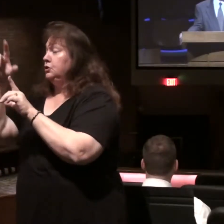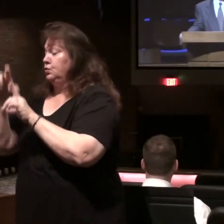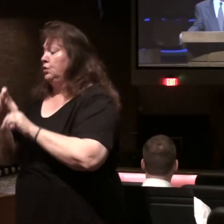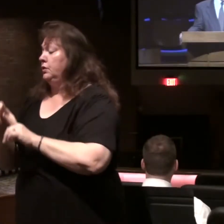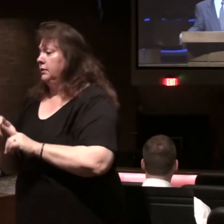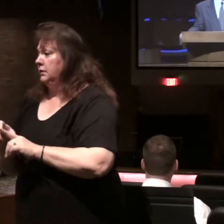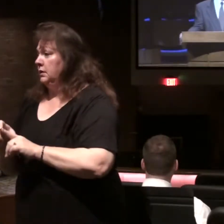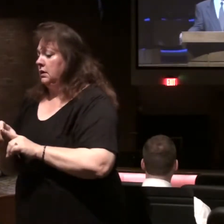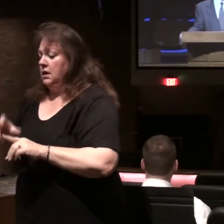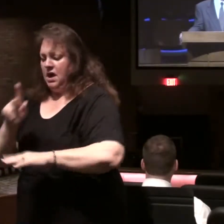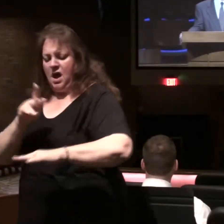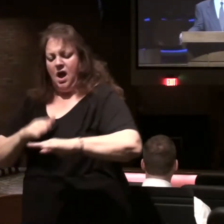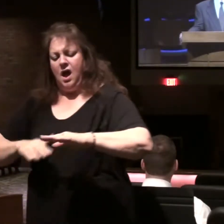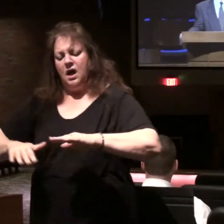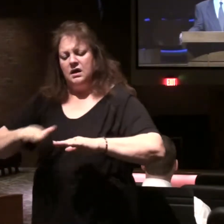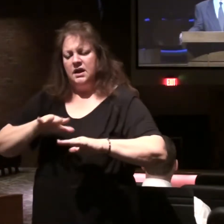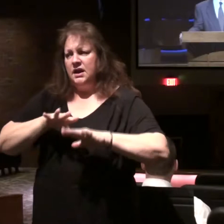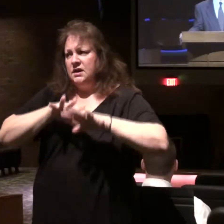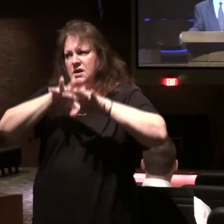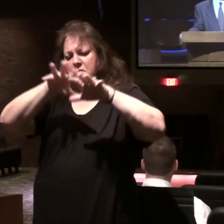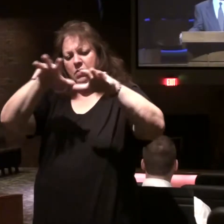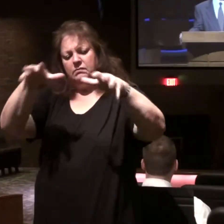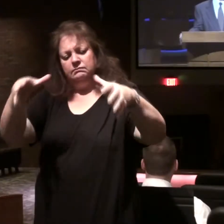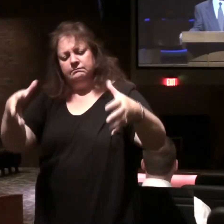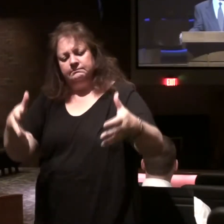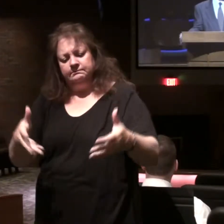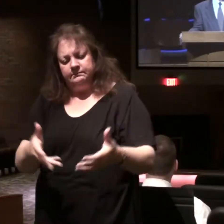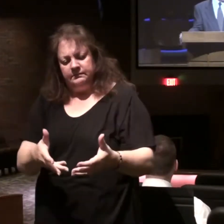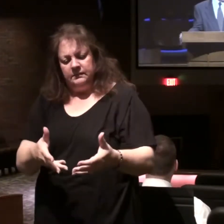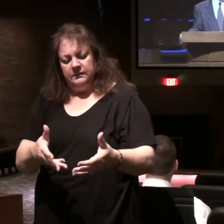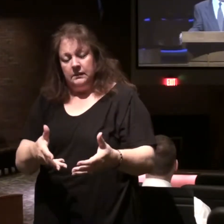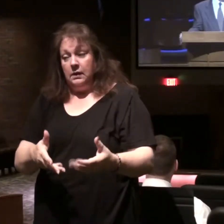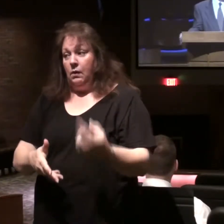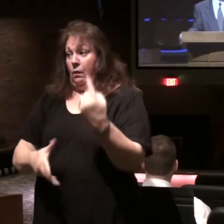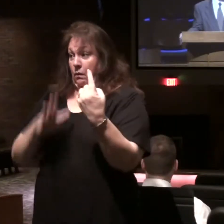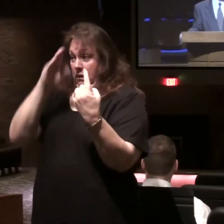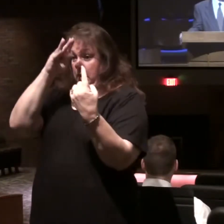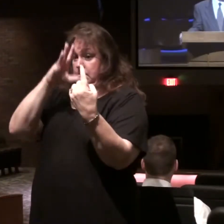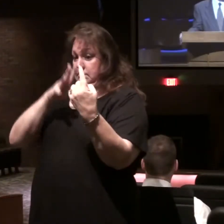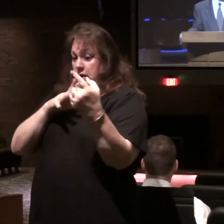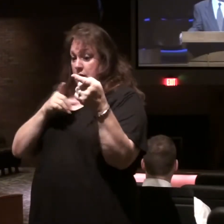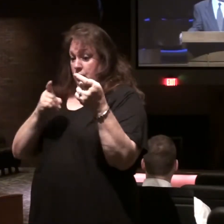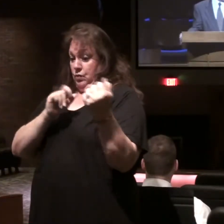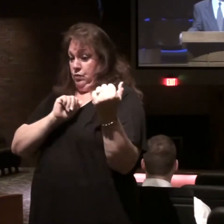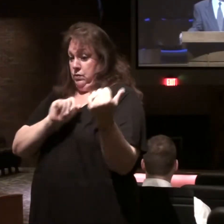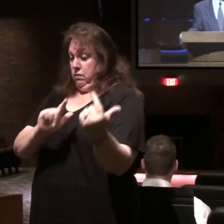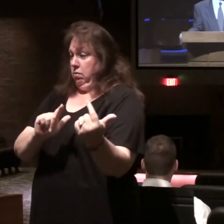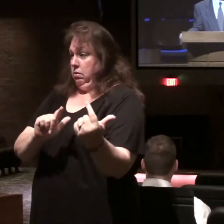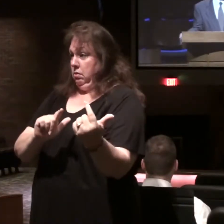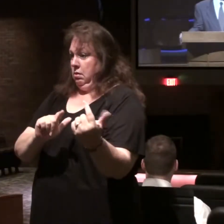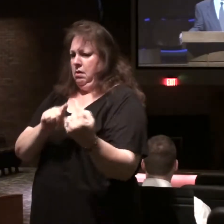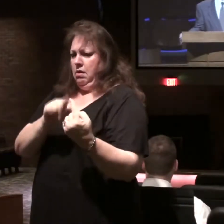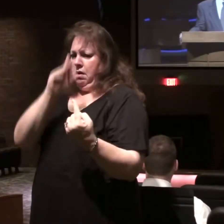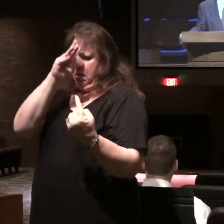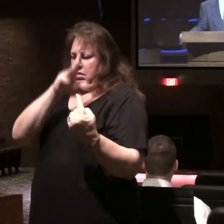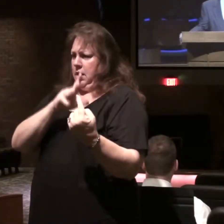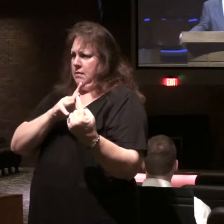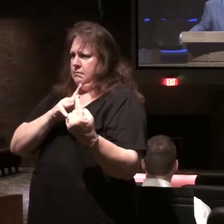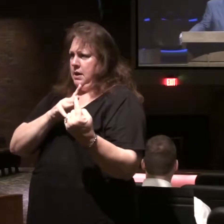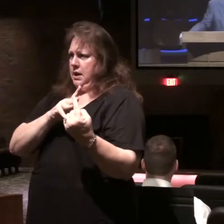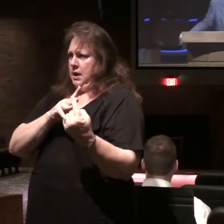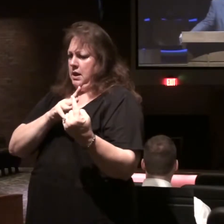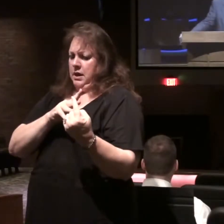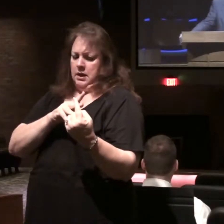A kingdom that encompasses the world ruled by one man. A man supernaturally